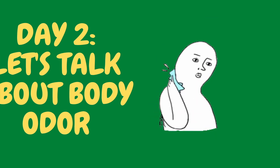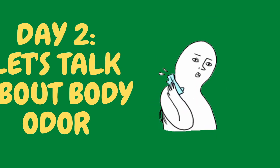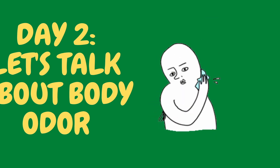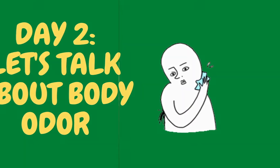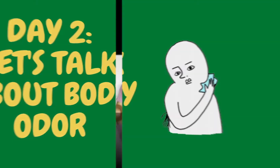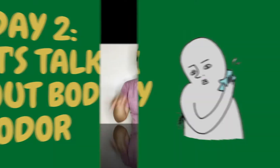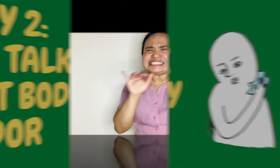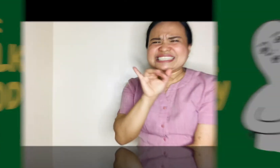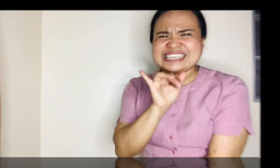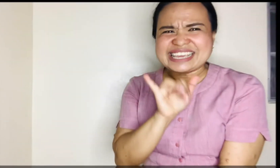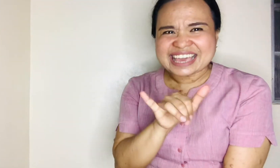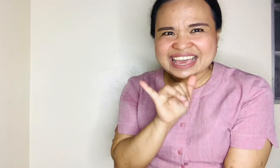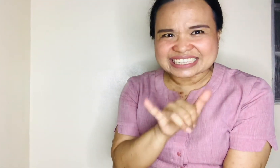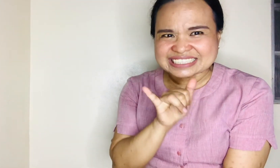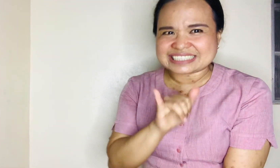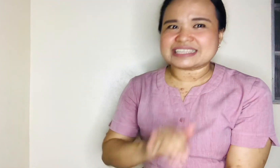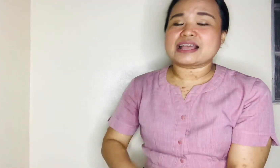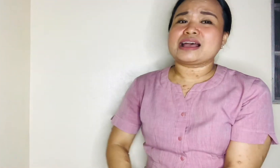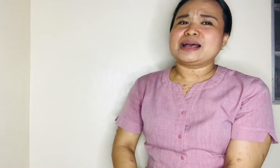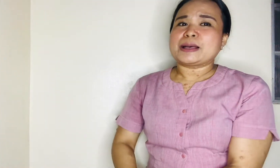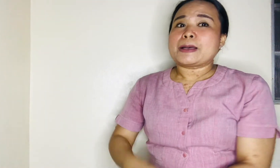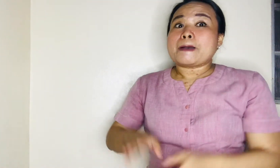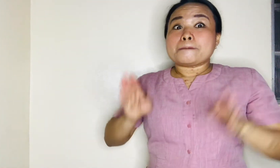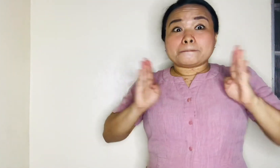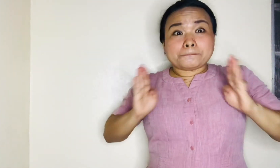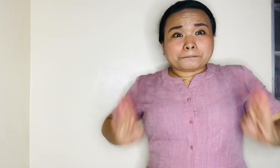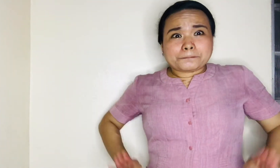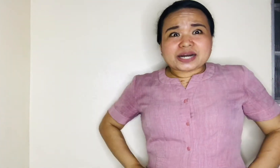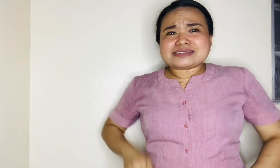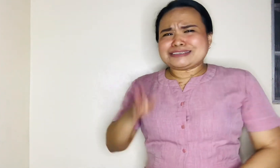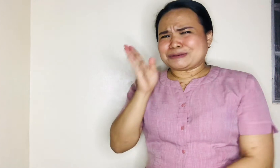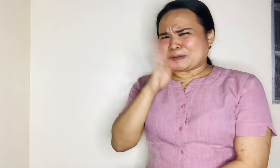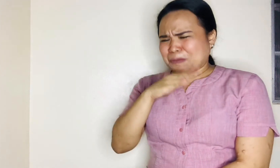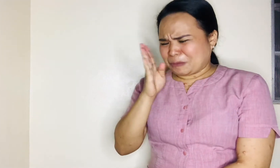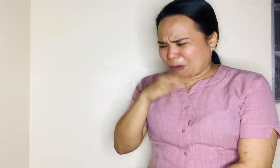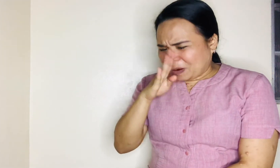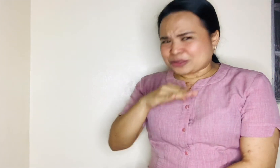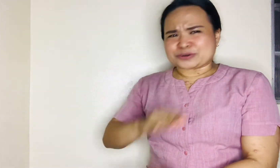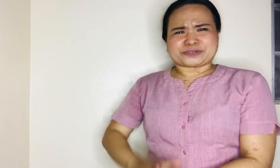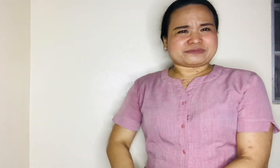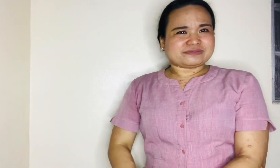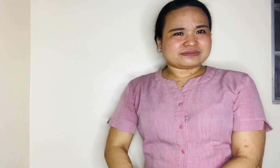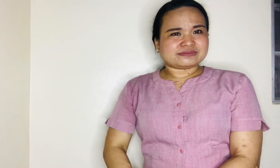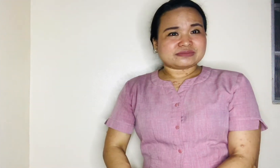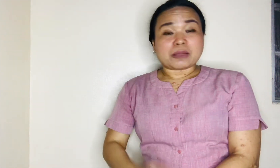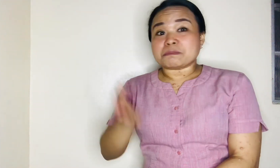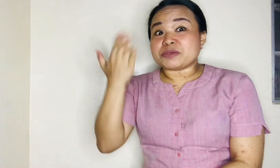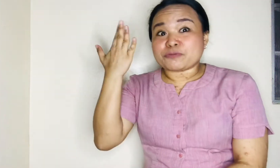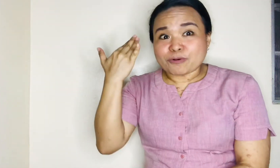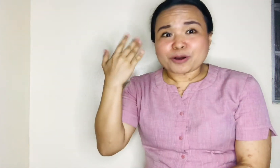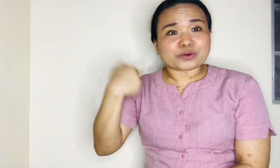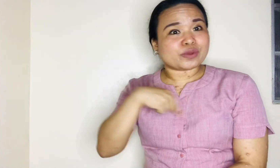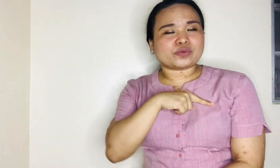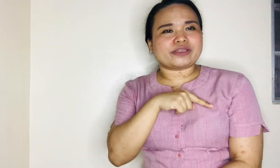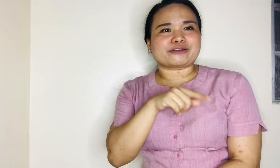It's a part The others are